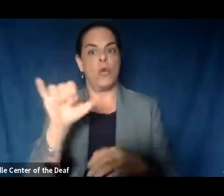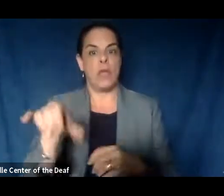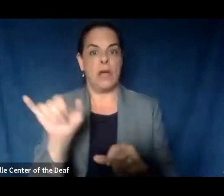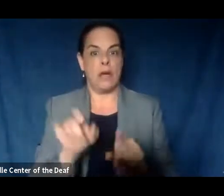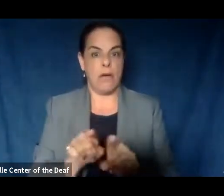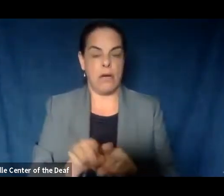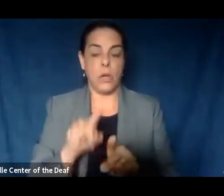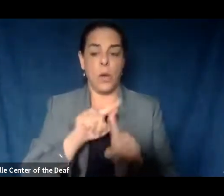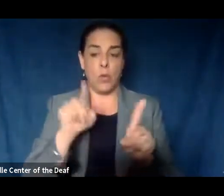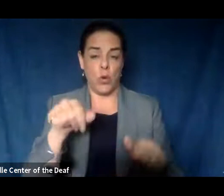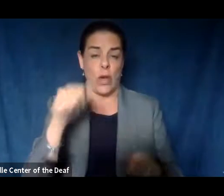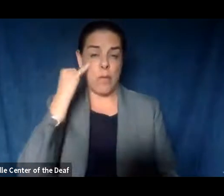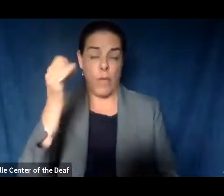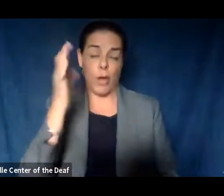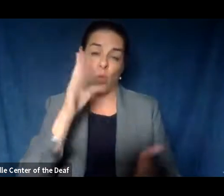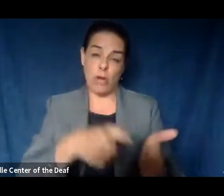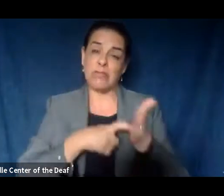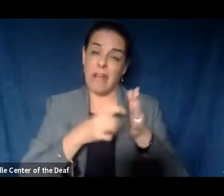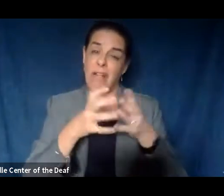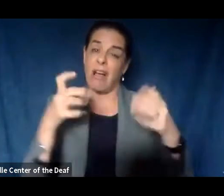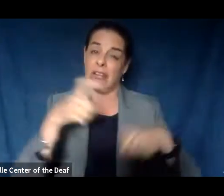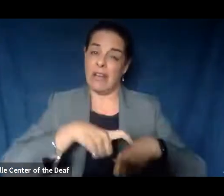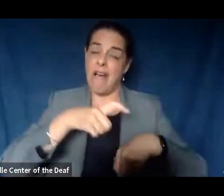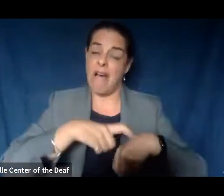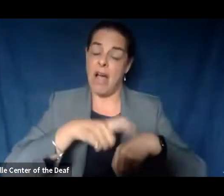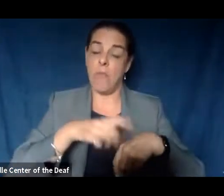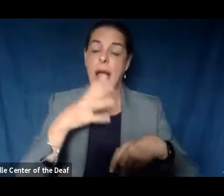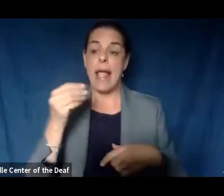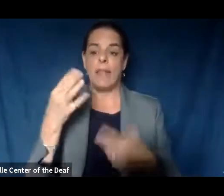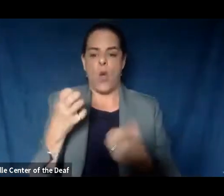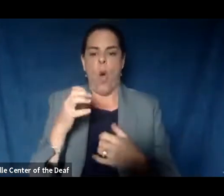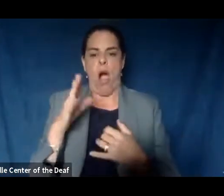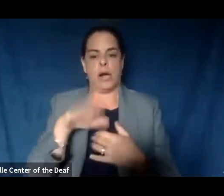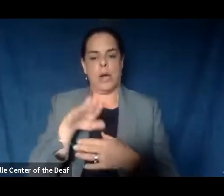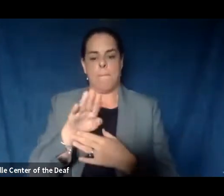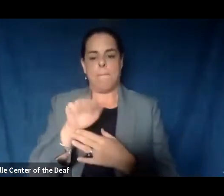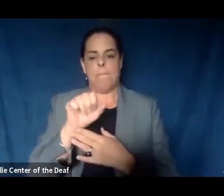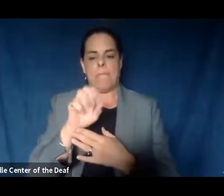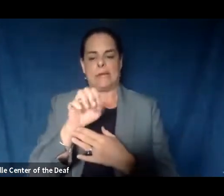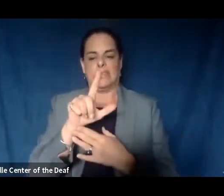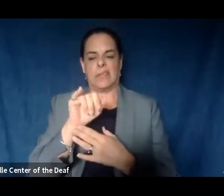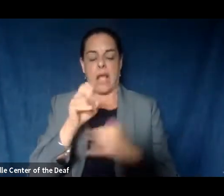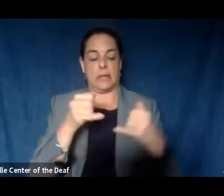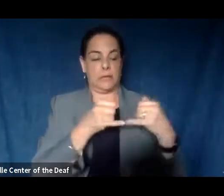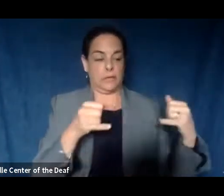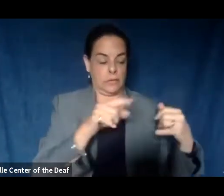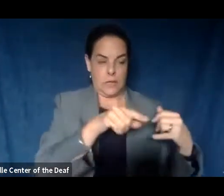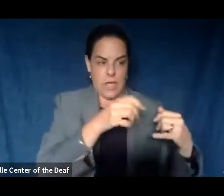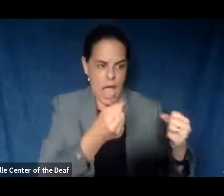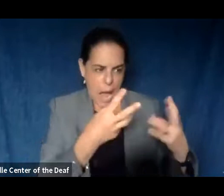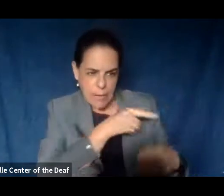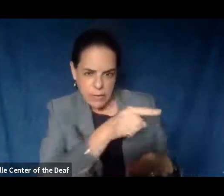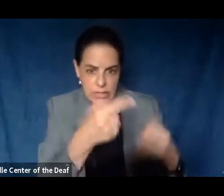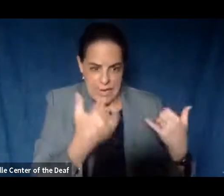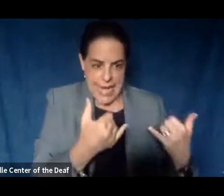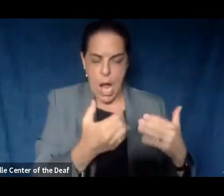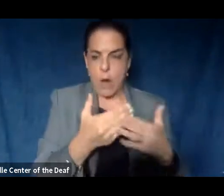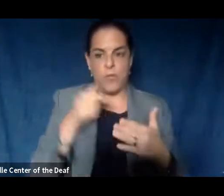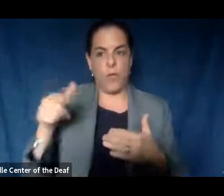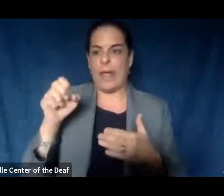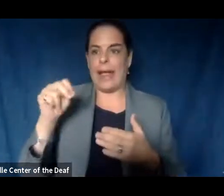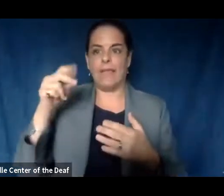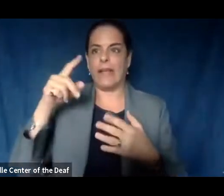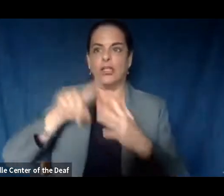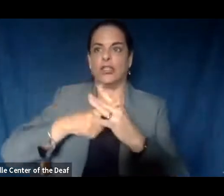But as you can imagine, that will take some time. They want that baseline to be there before they even make a step forward into